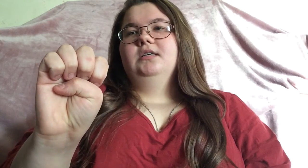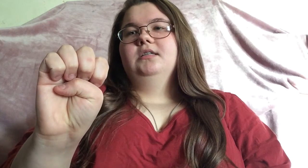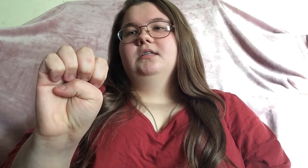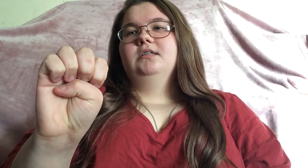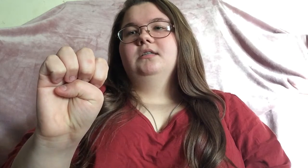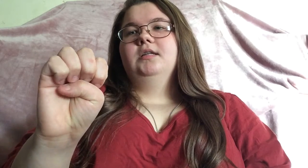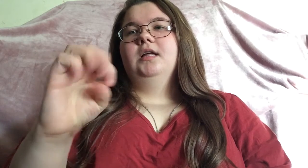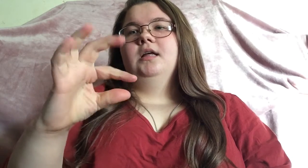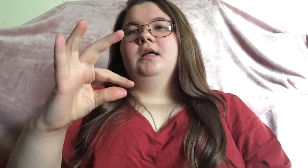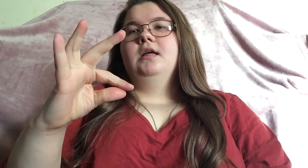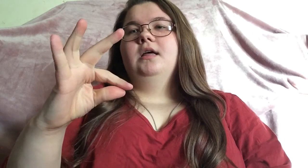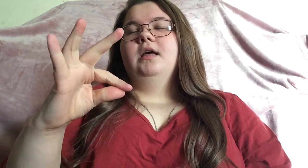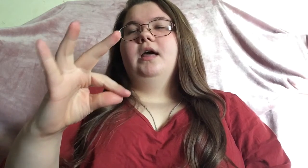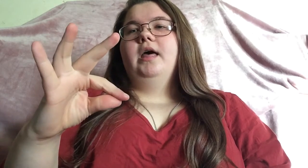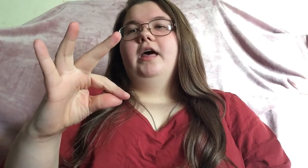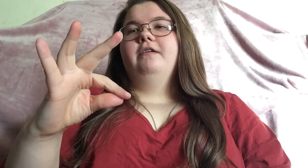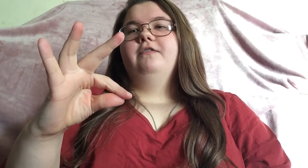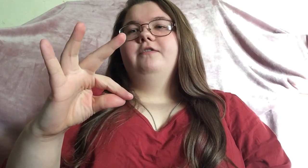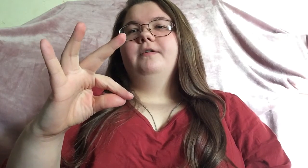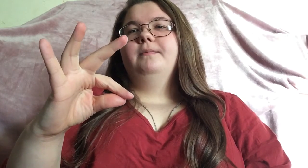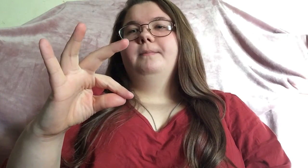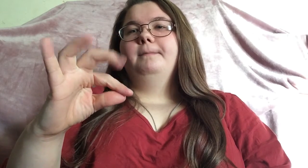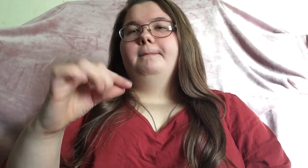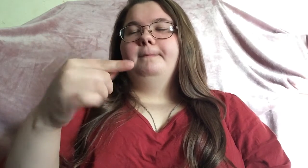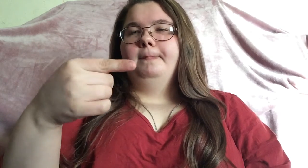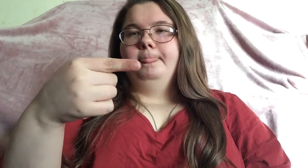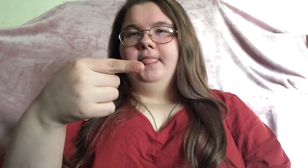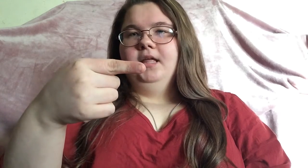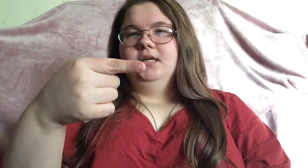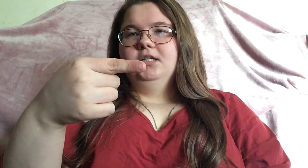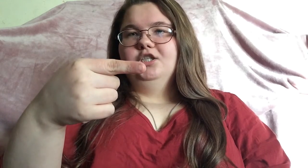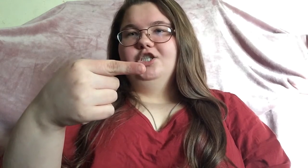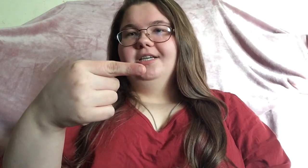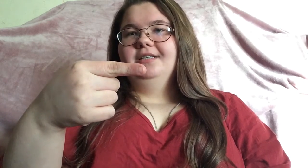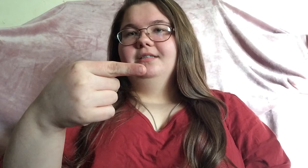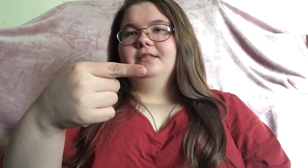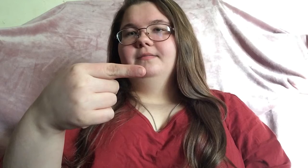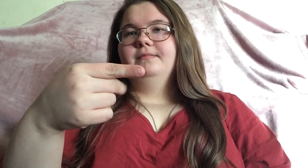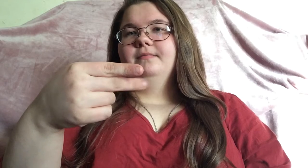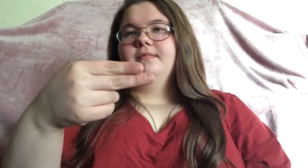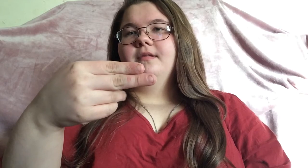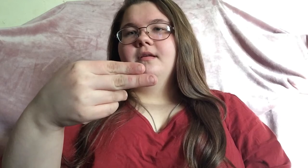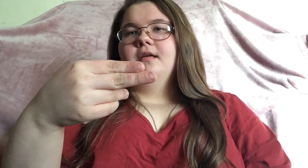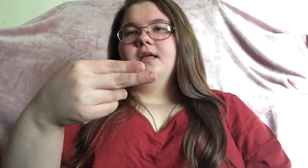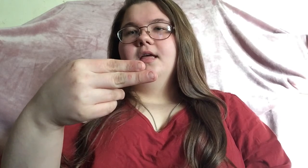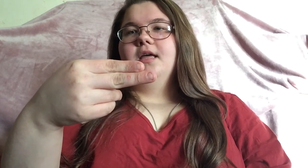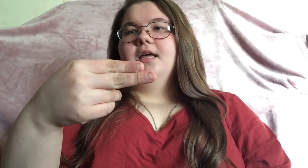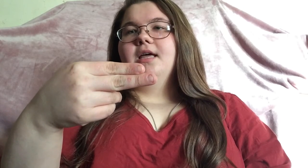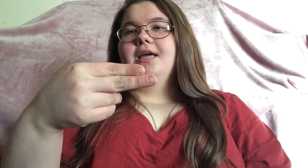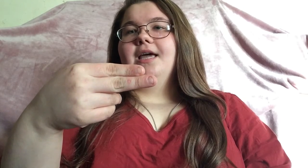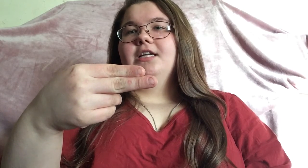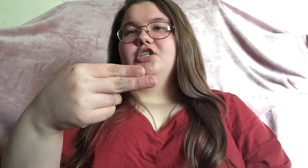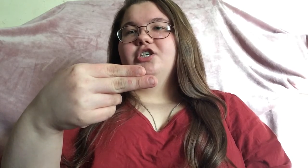f g h